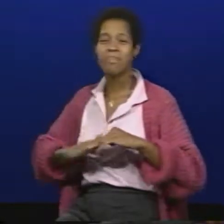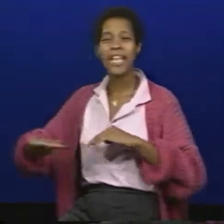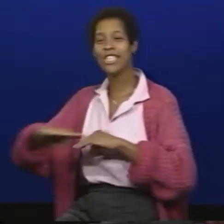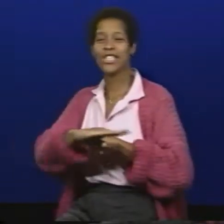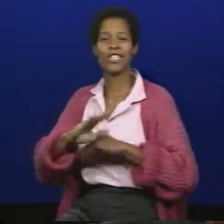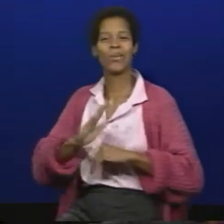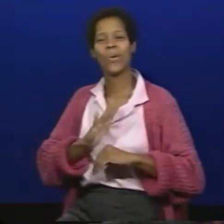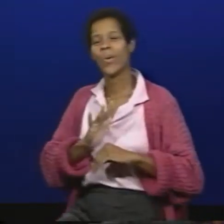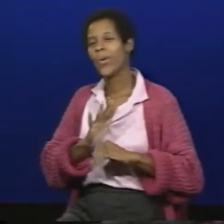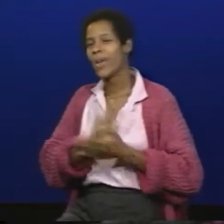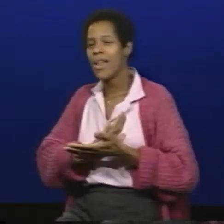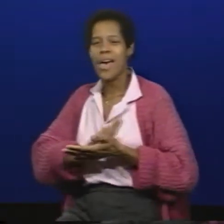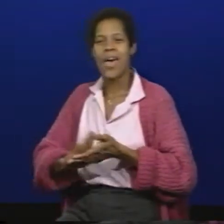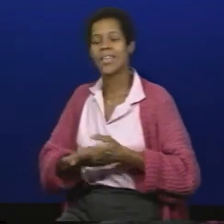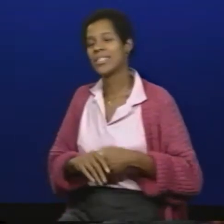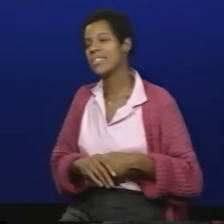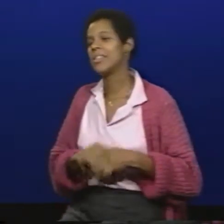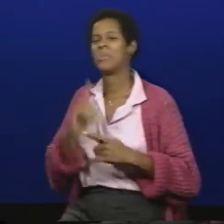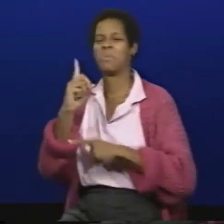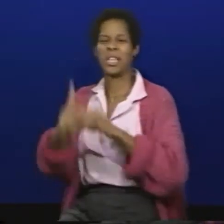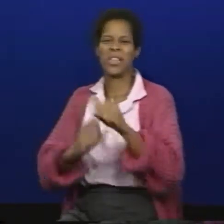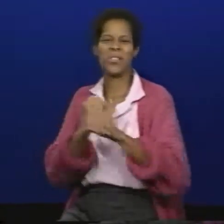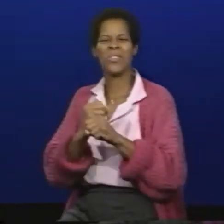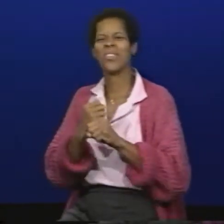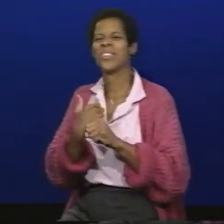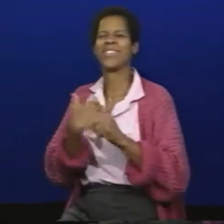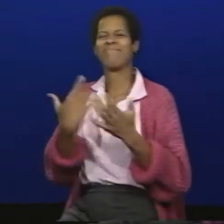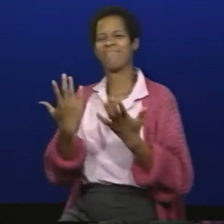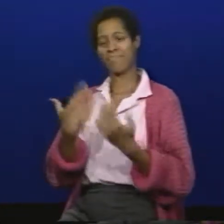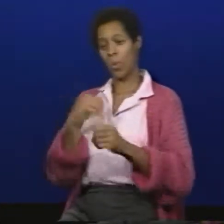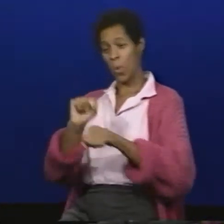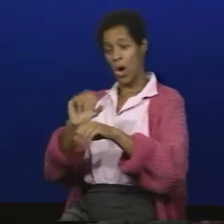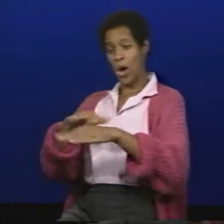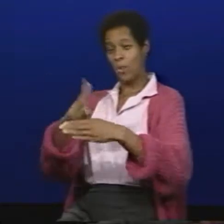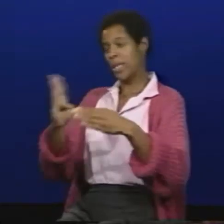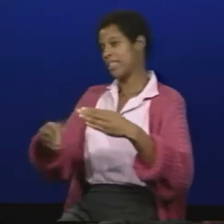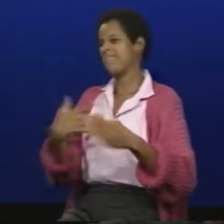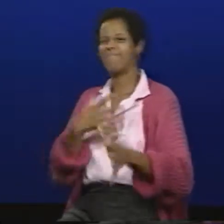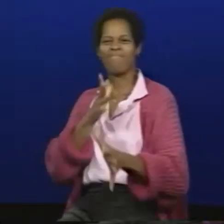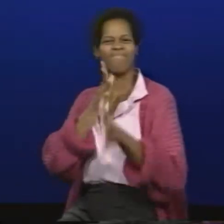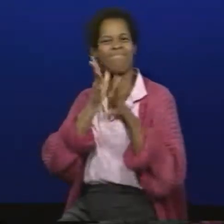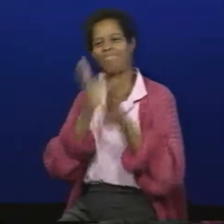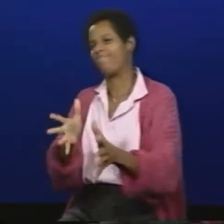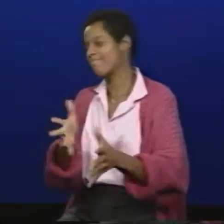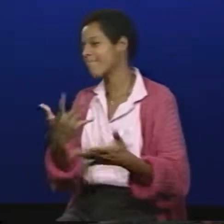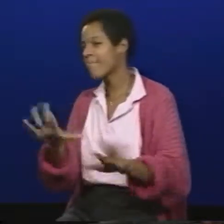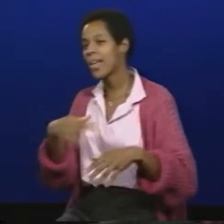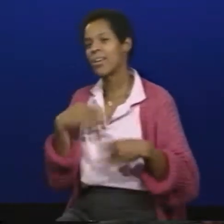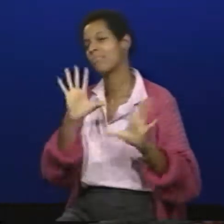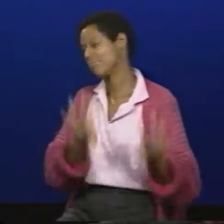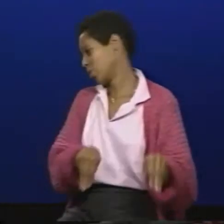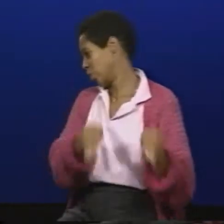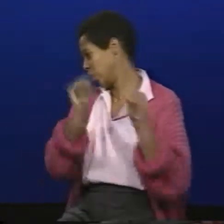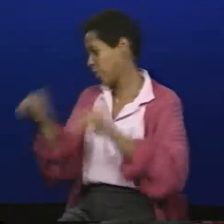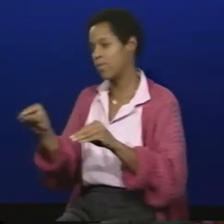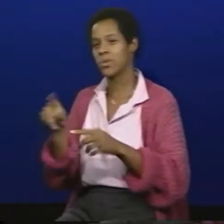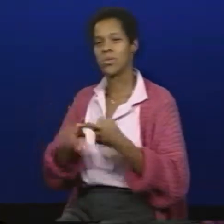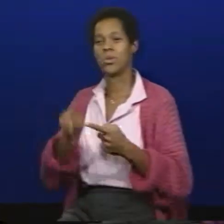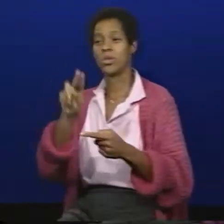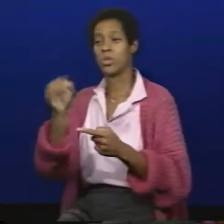took them swinging and to get ice cream and to different beaches in Florida I worked there for about a year but again because I hated